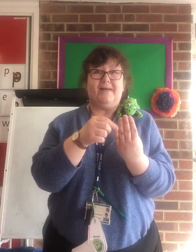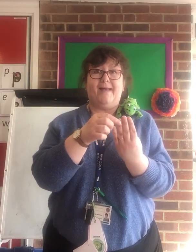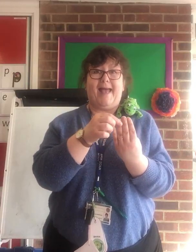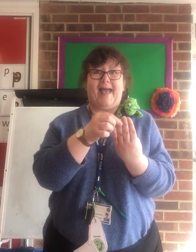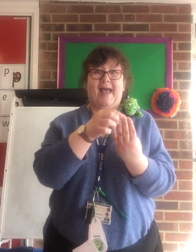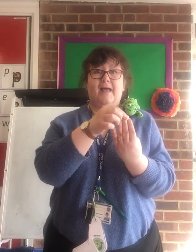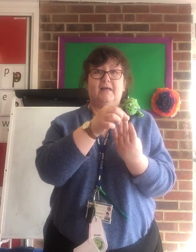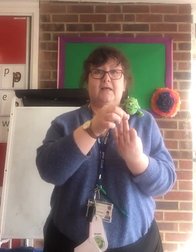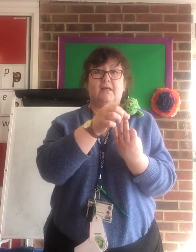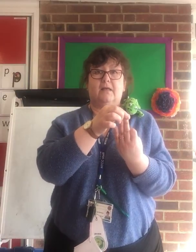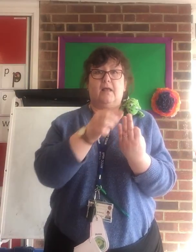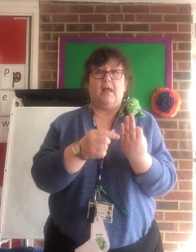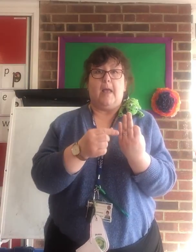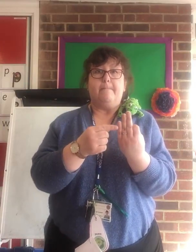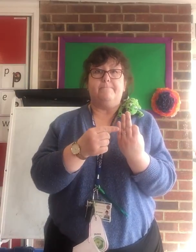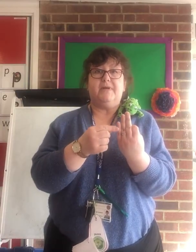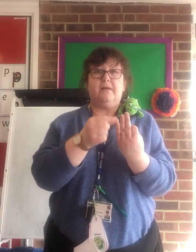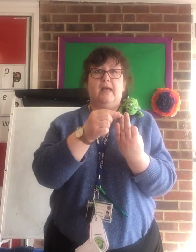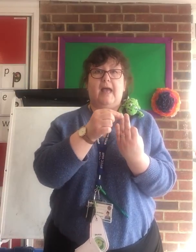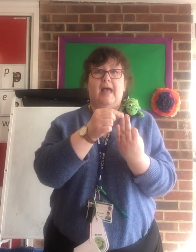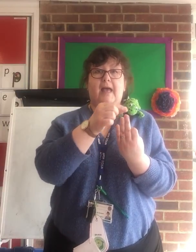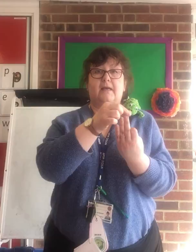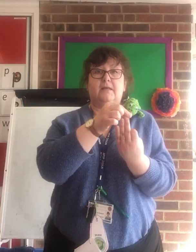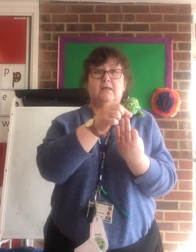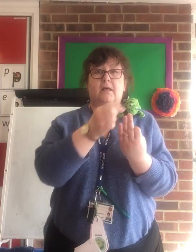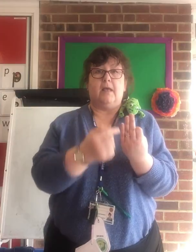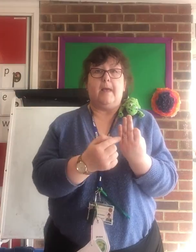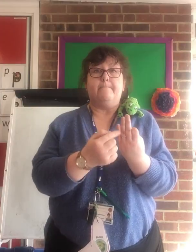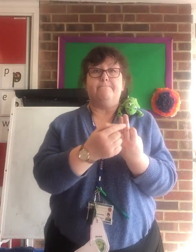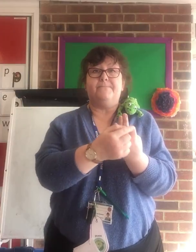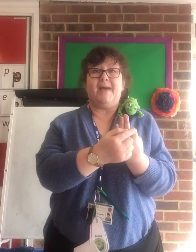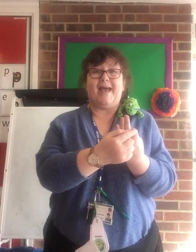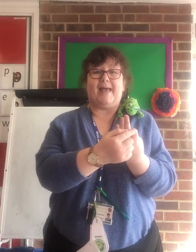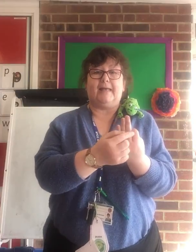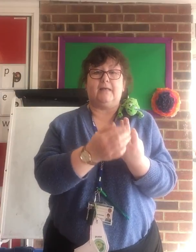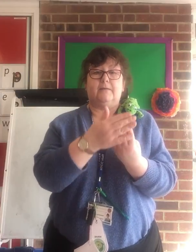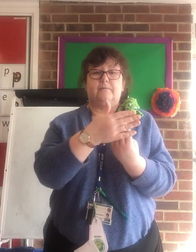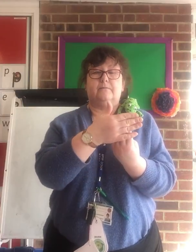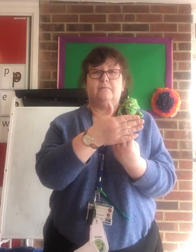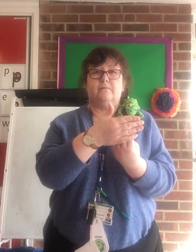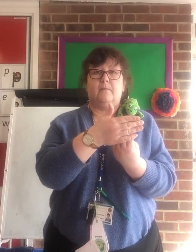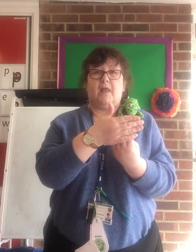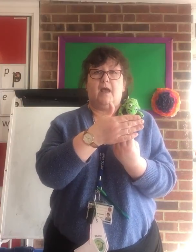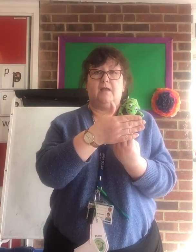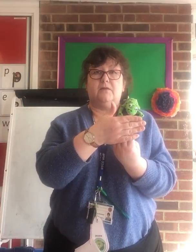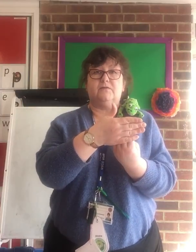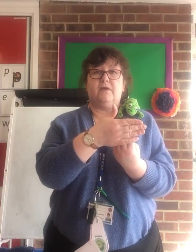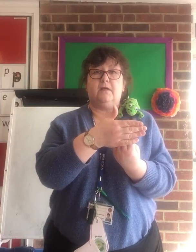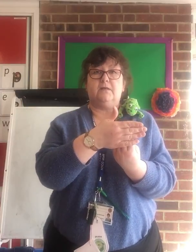B-A-K. B-A-K. B-A Hide those fingers.